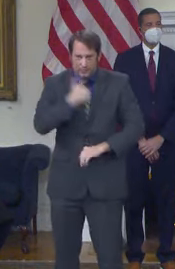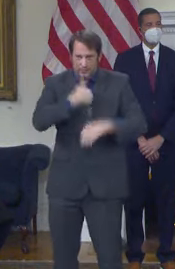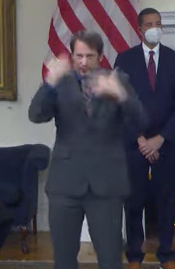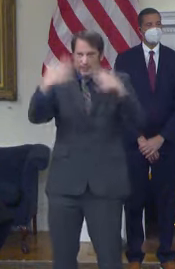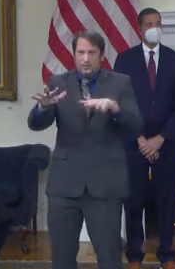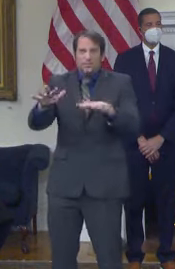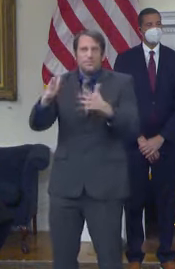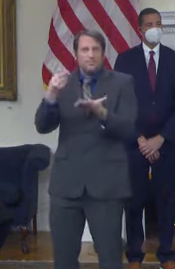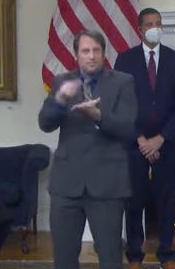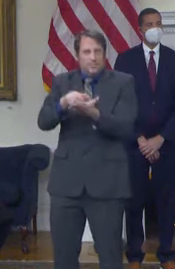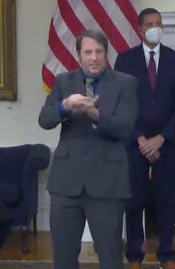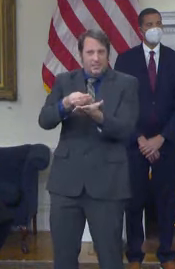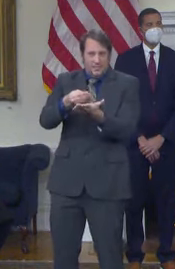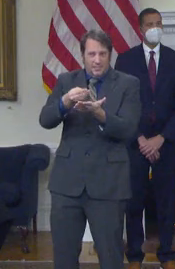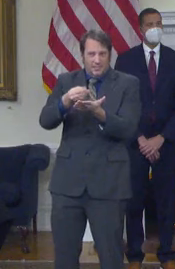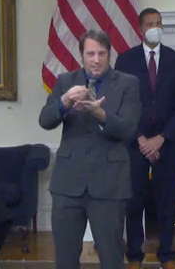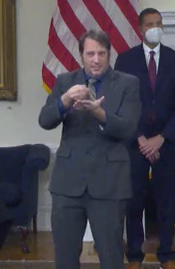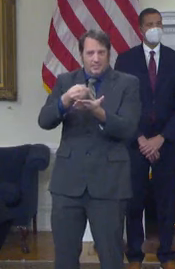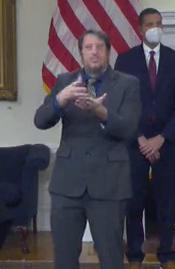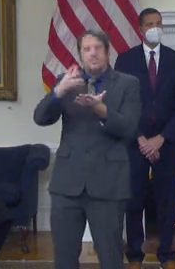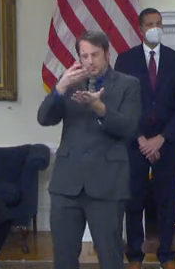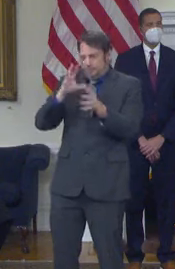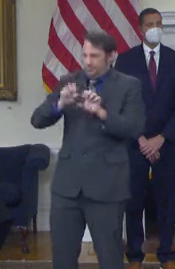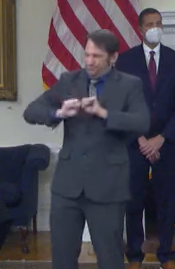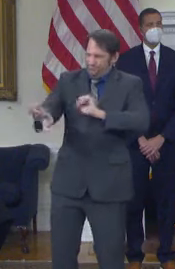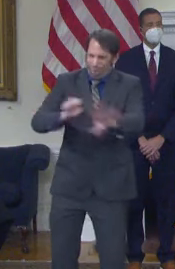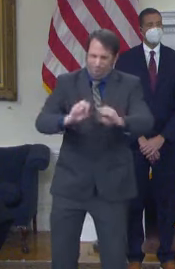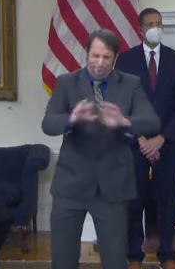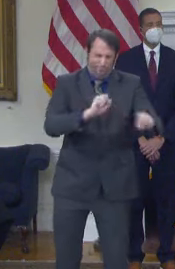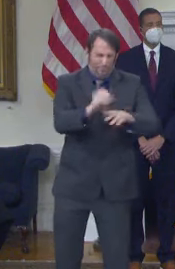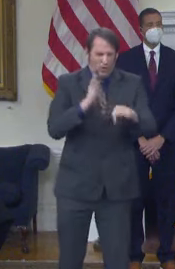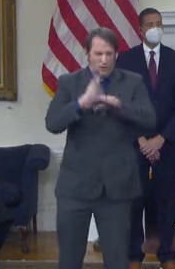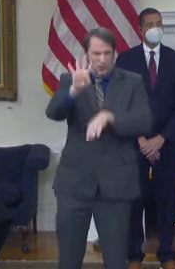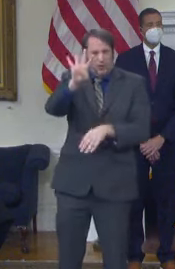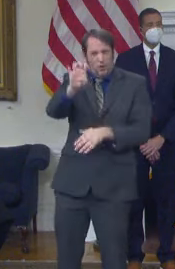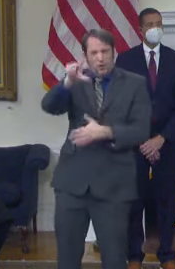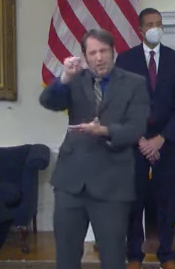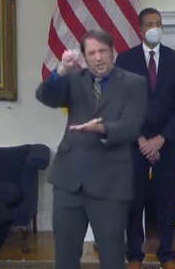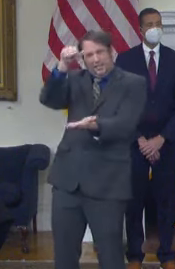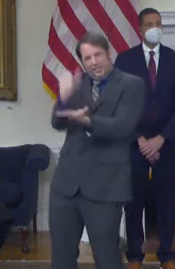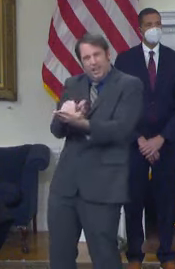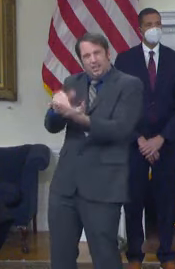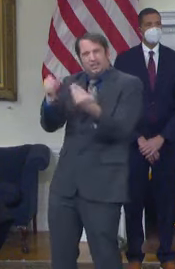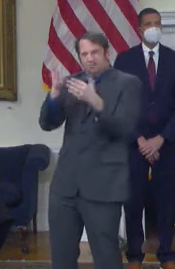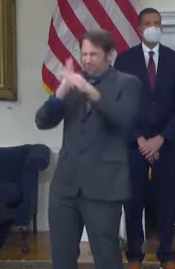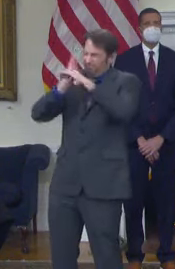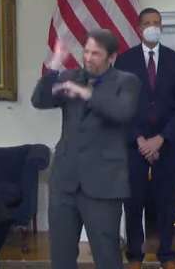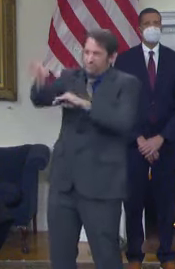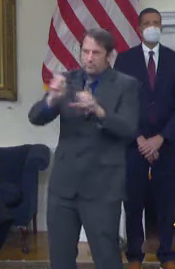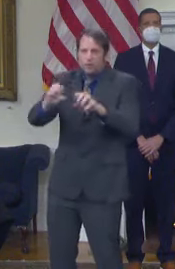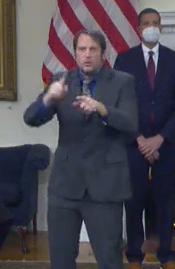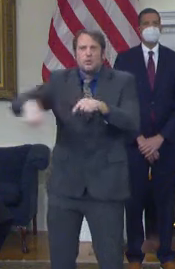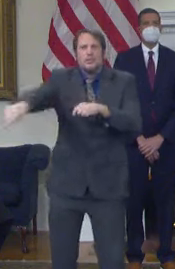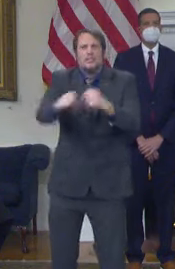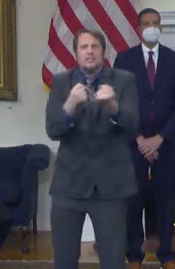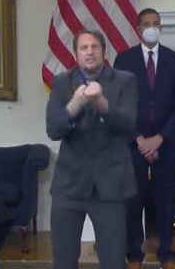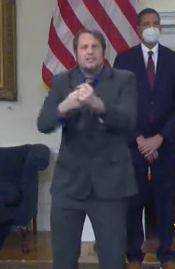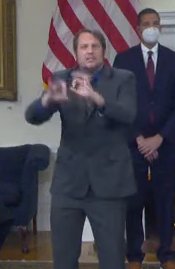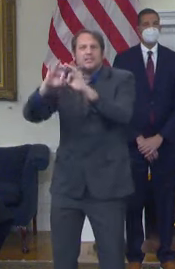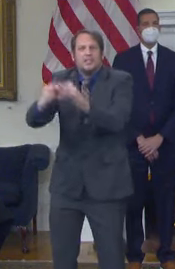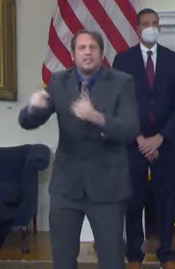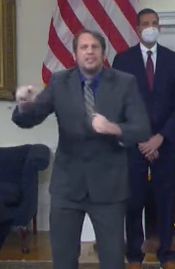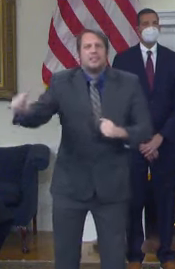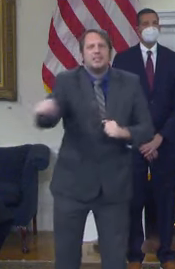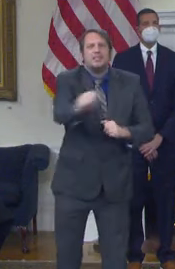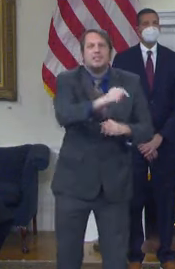and more than $100 million in additional grants to small businesses, to nonprofit organizations, in